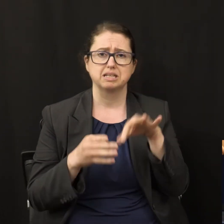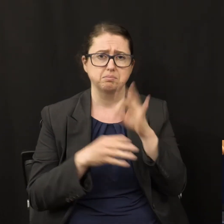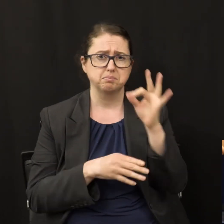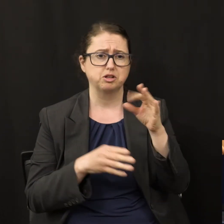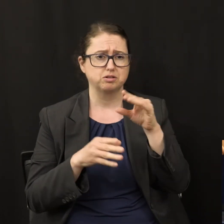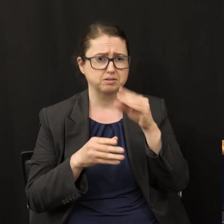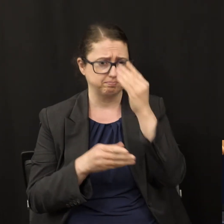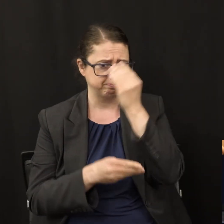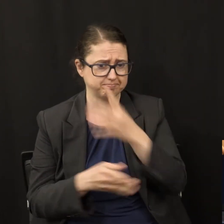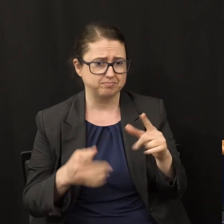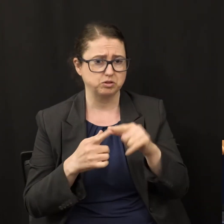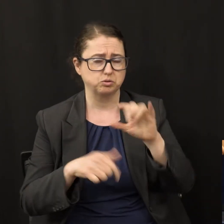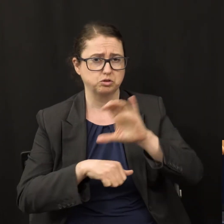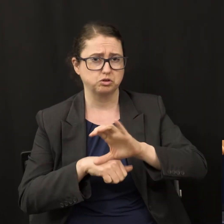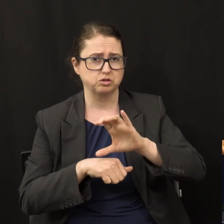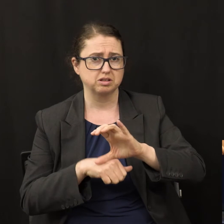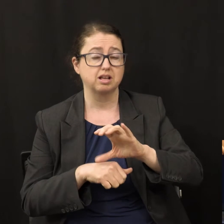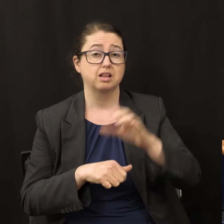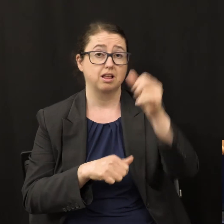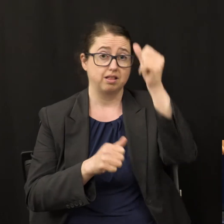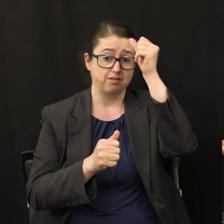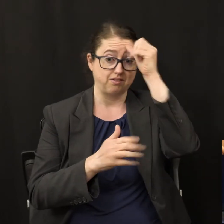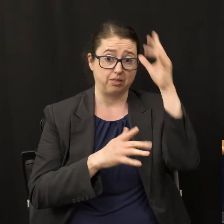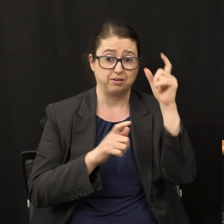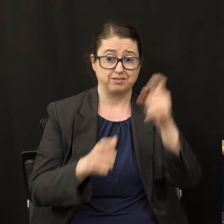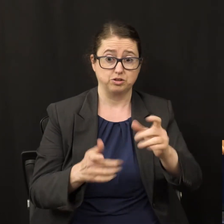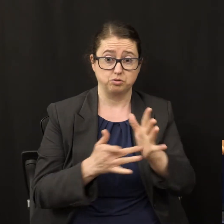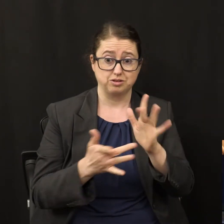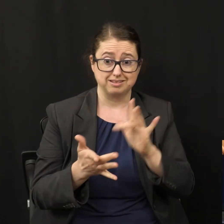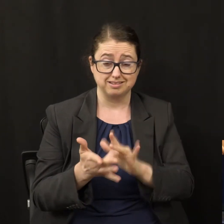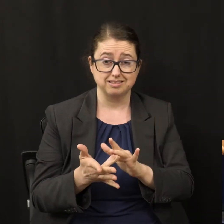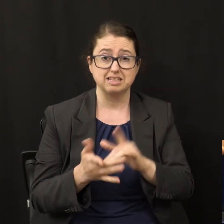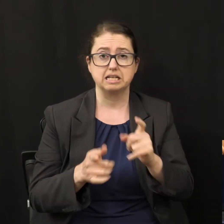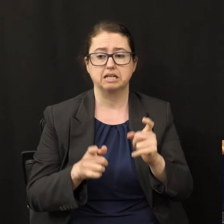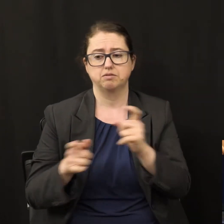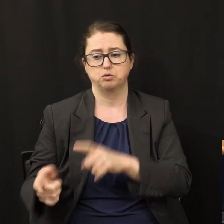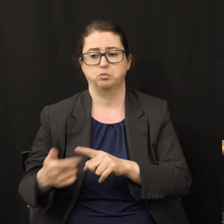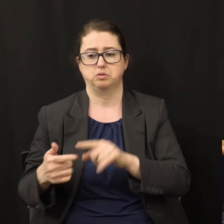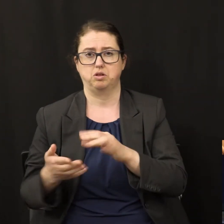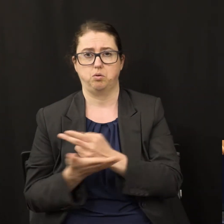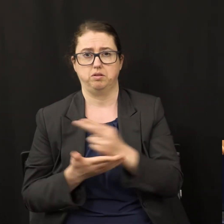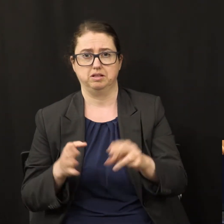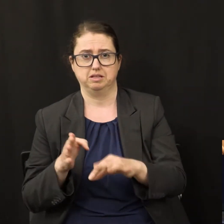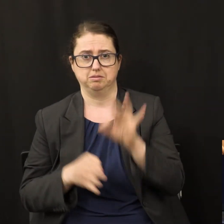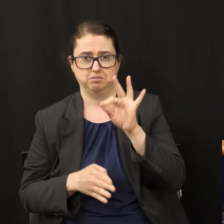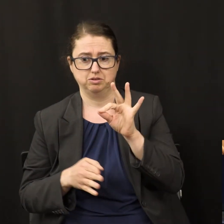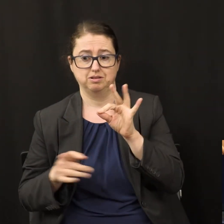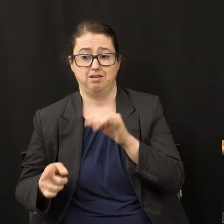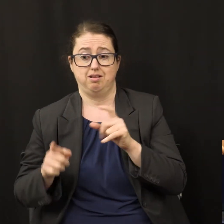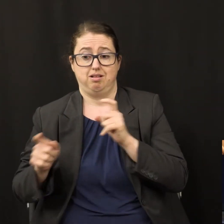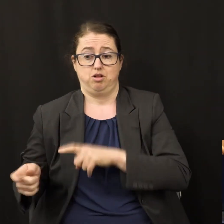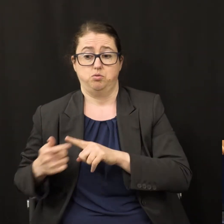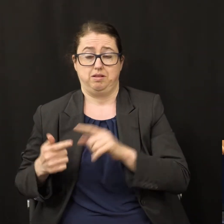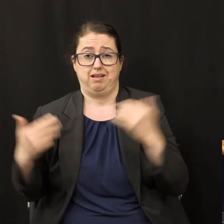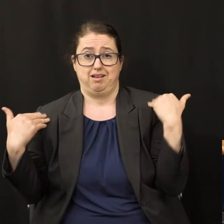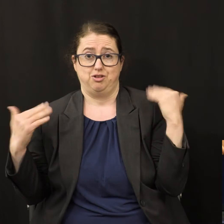Father gives it to Jesus. Jesus gives it to the Spirit. The Holy Spirit gives it to the angel. The angel